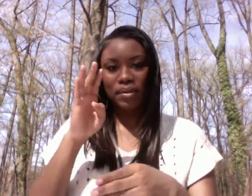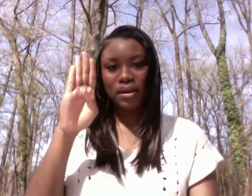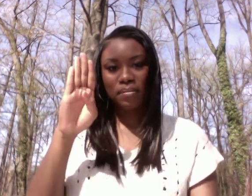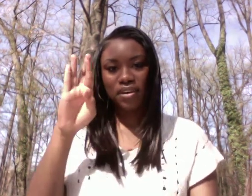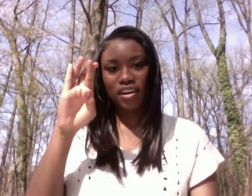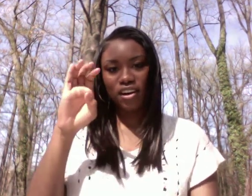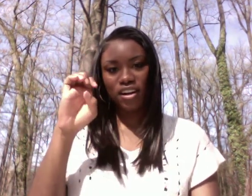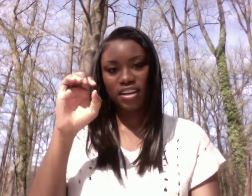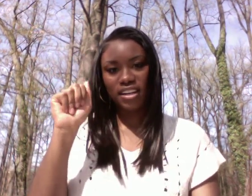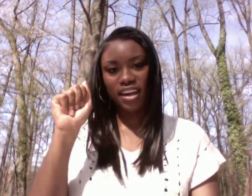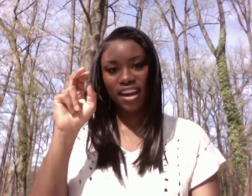Favorite